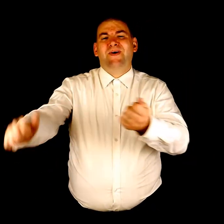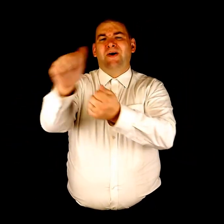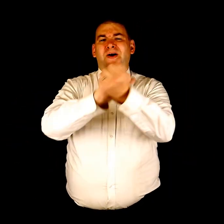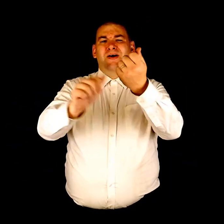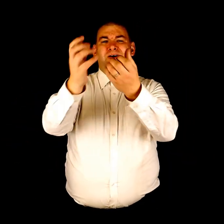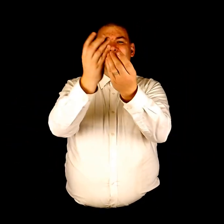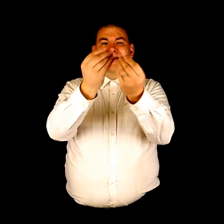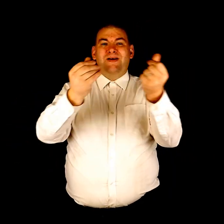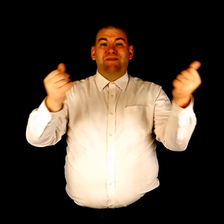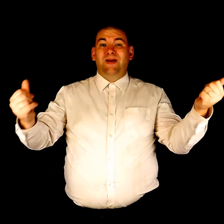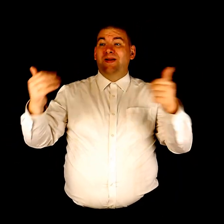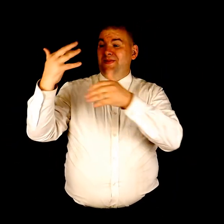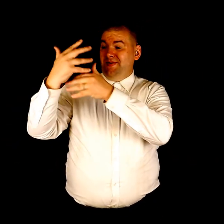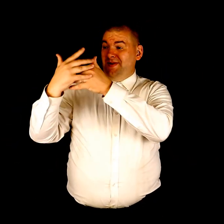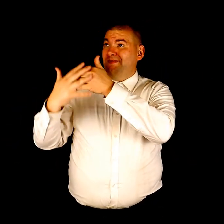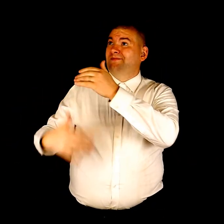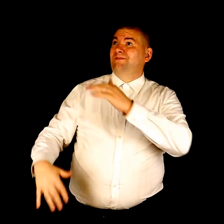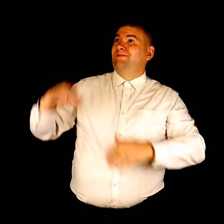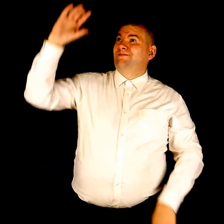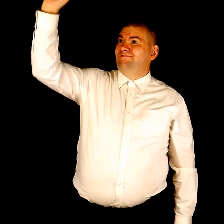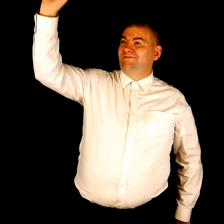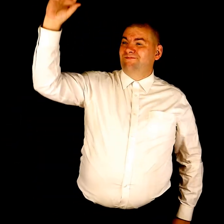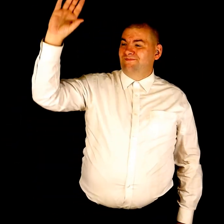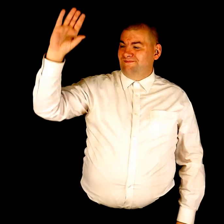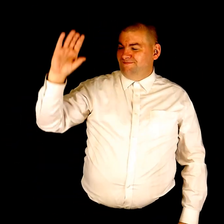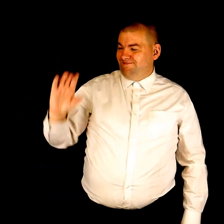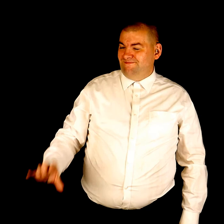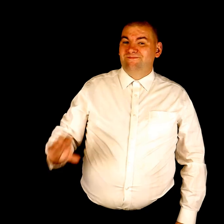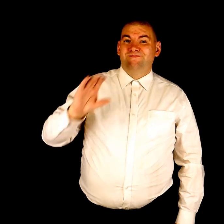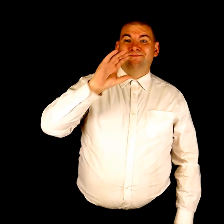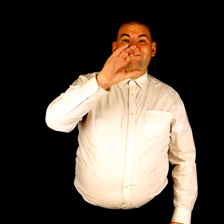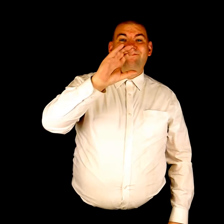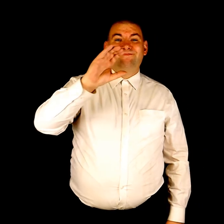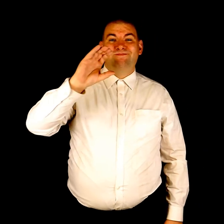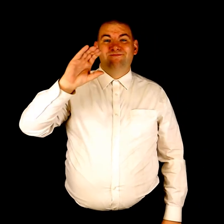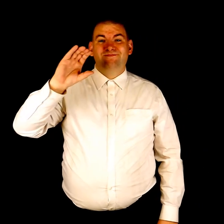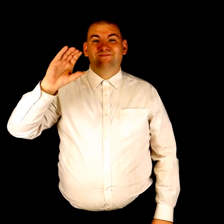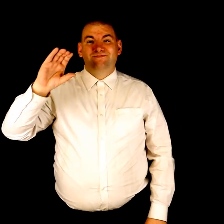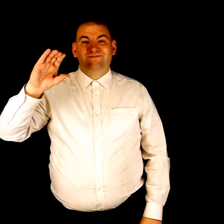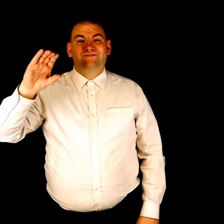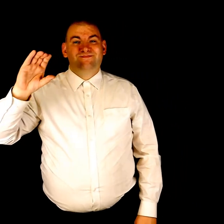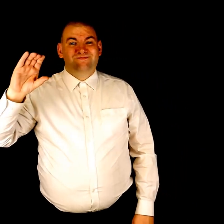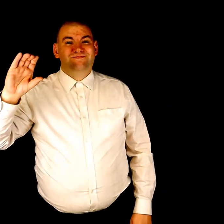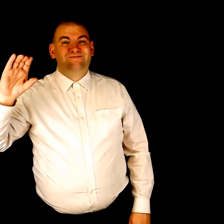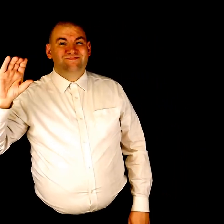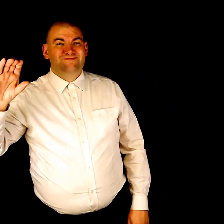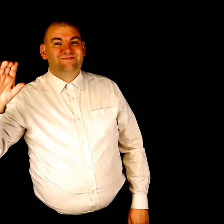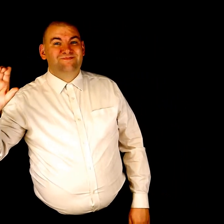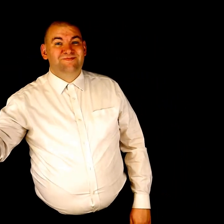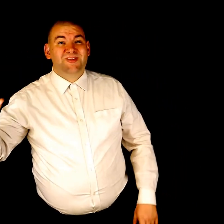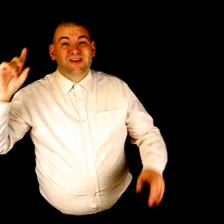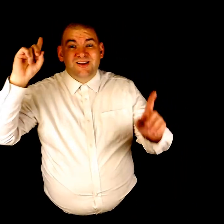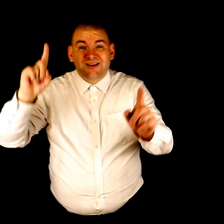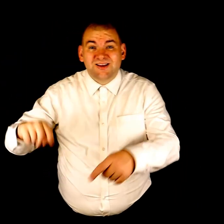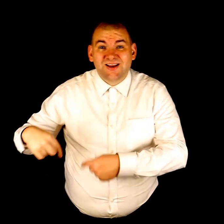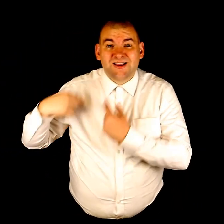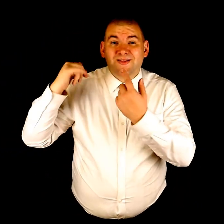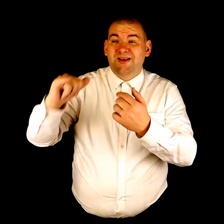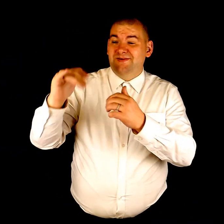are washed away by the blood of Calvary Since the day that the